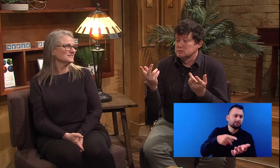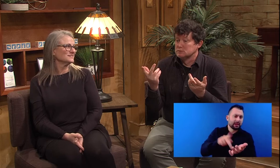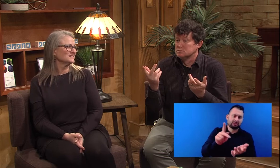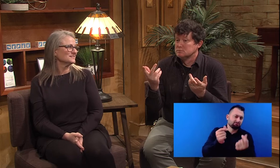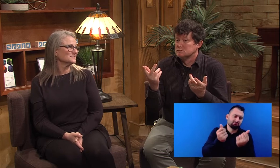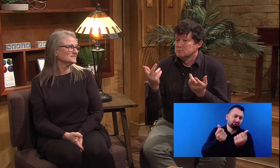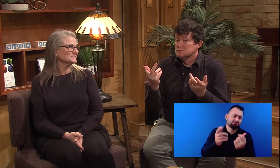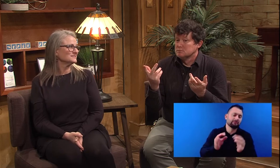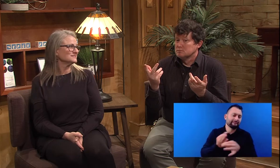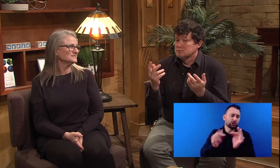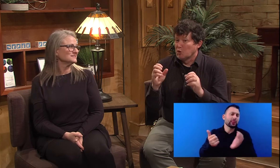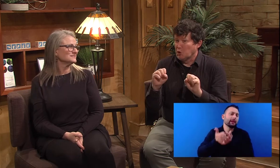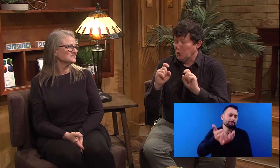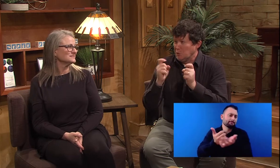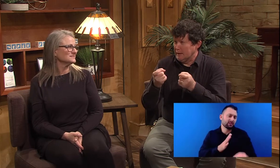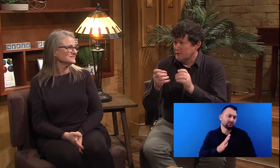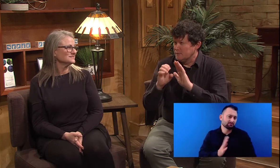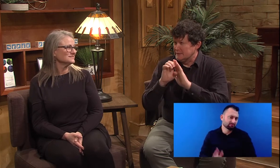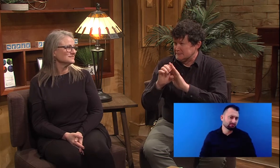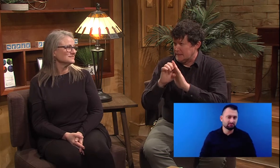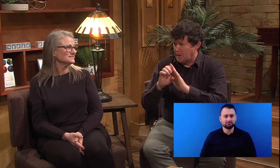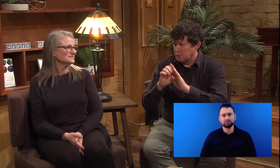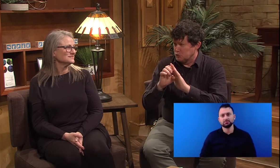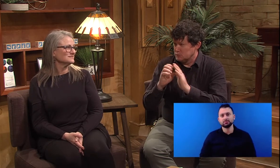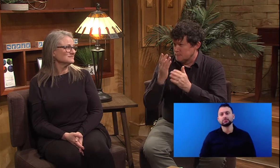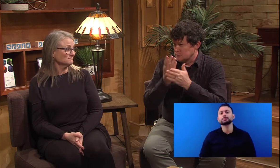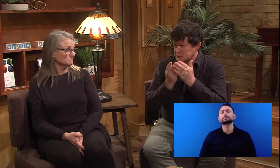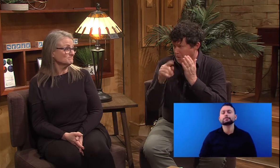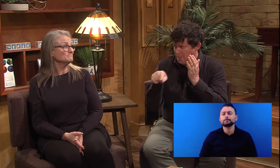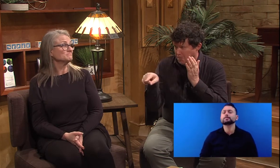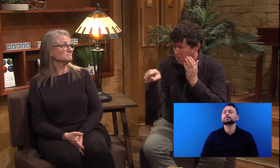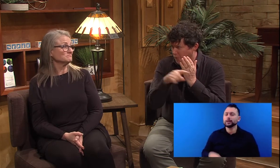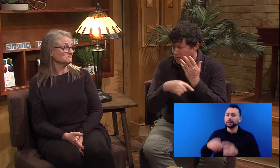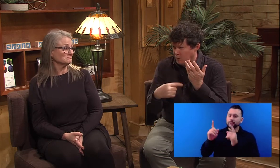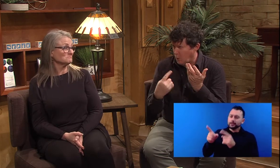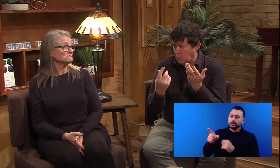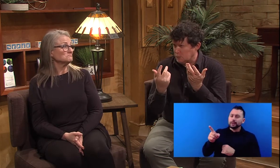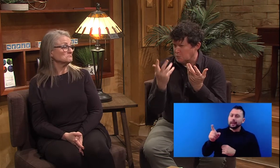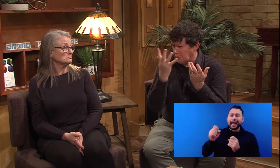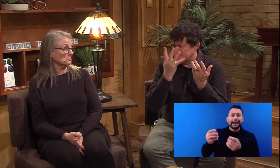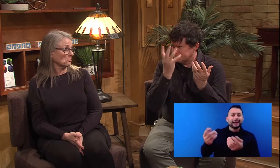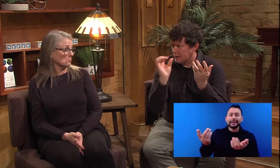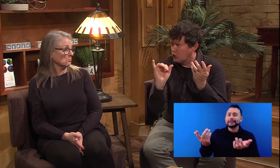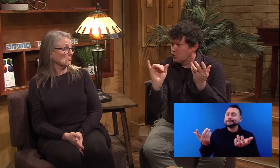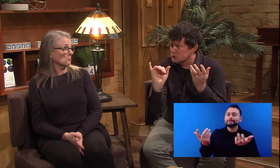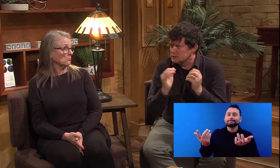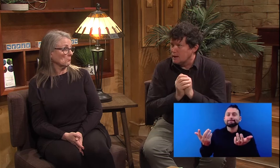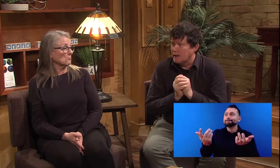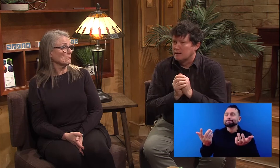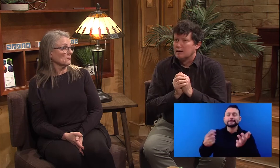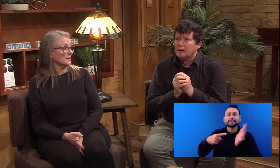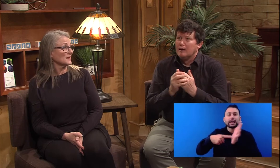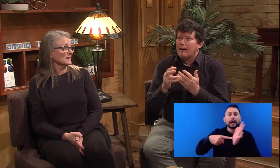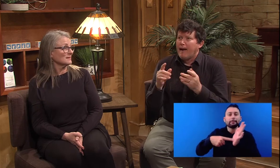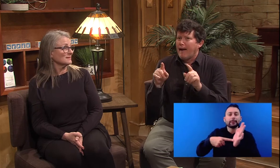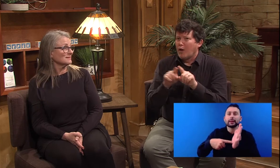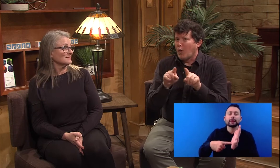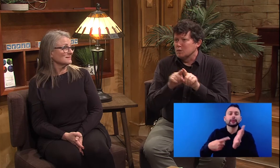Wonderful. So those resources, um, give me another example of what